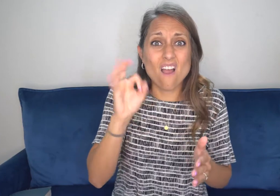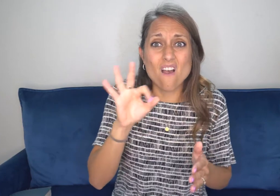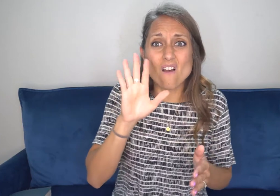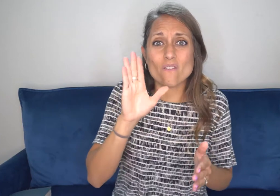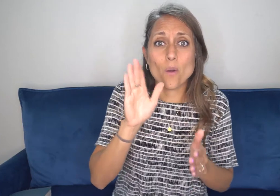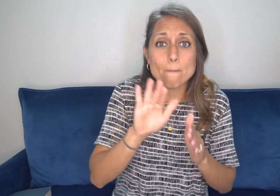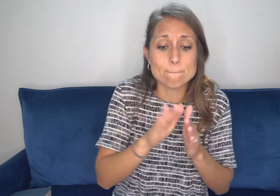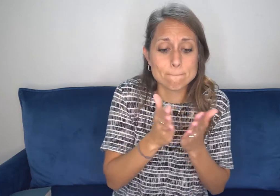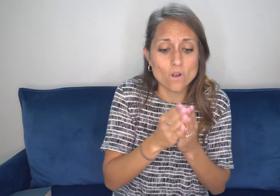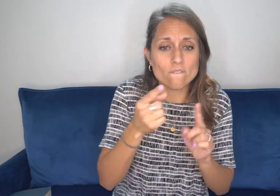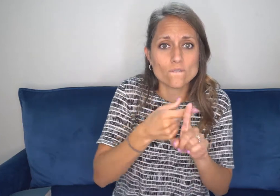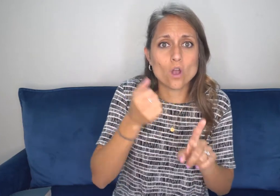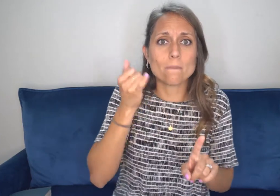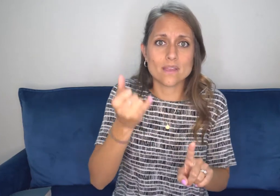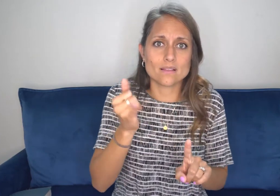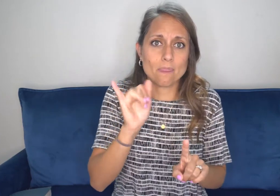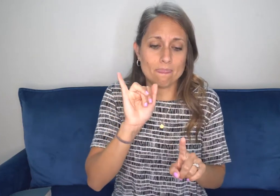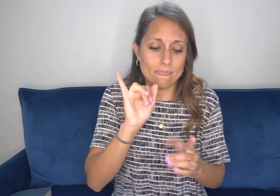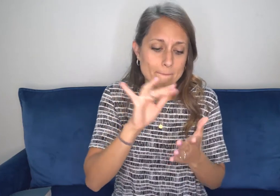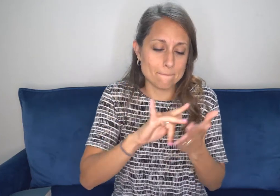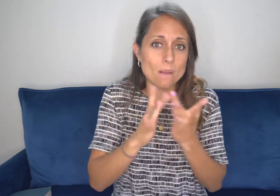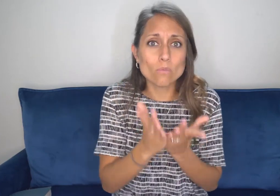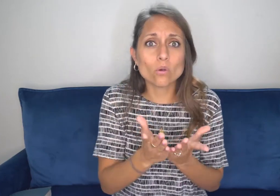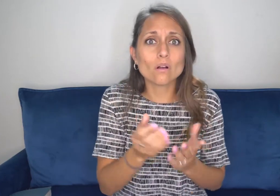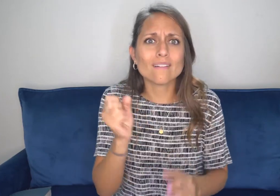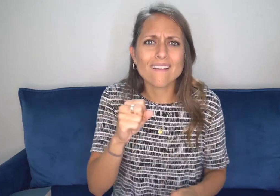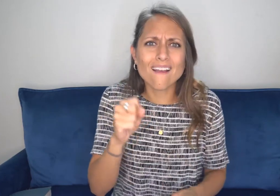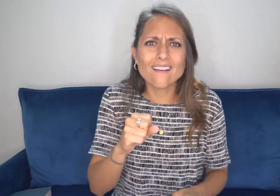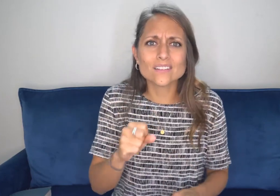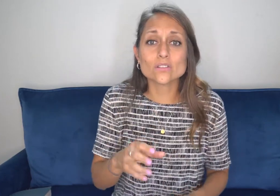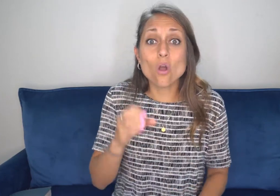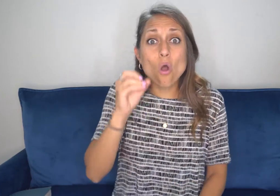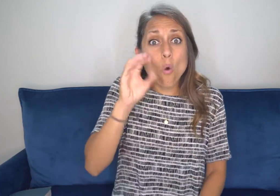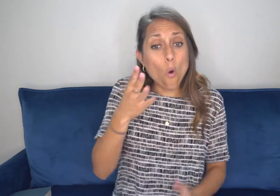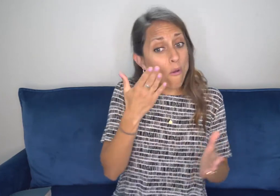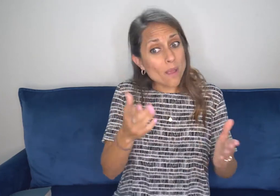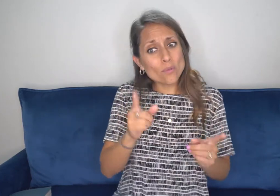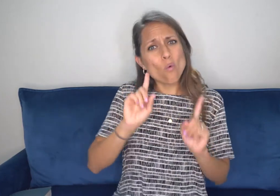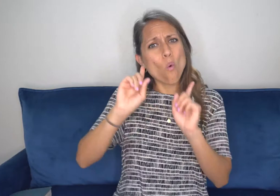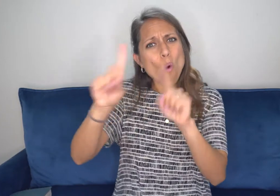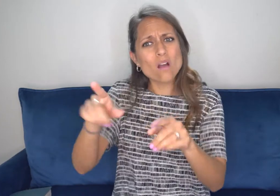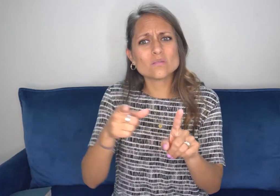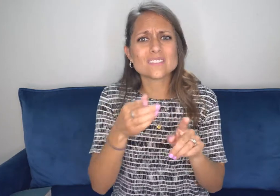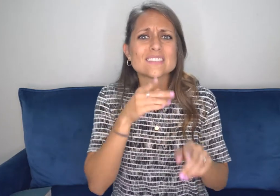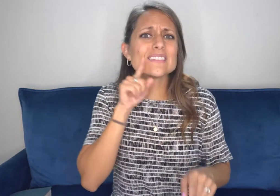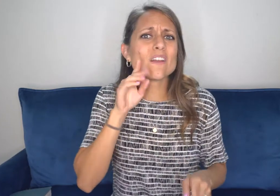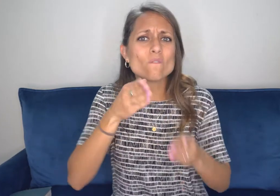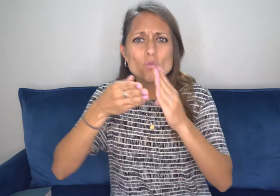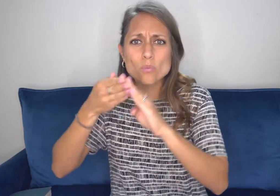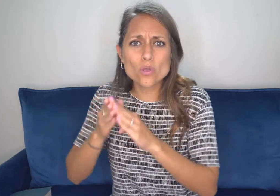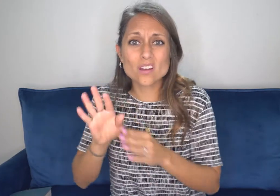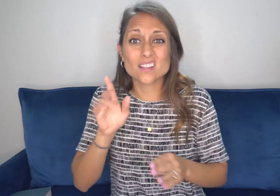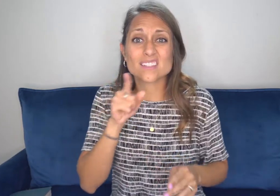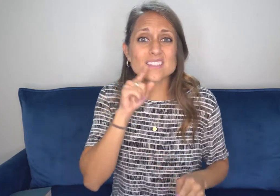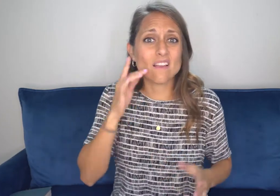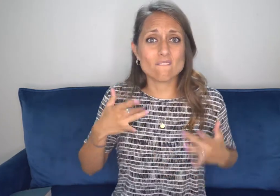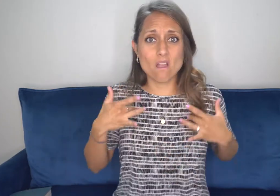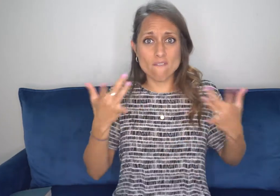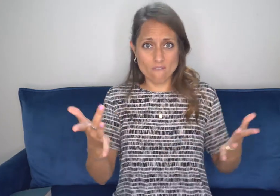study about God. Or about his character. Or maybe you can study a book from the Bible. And just dive into those passages.